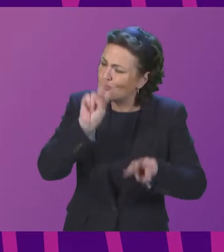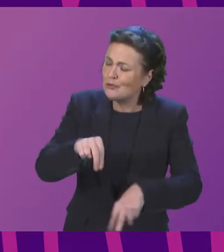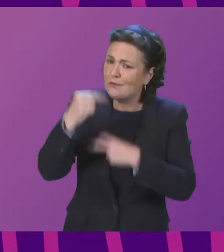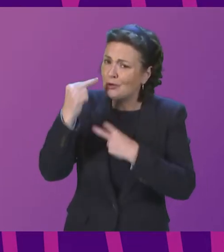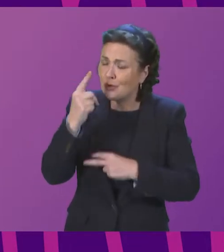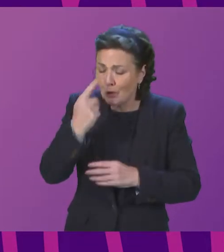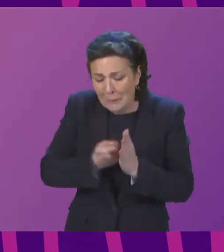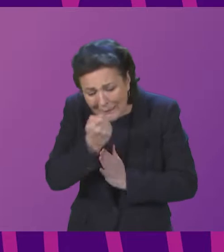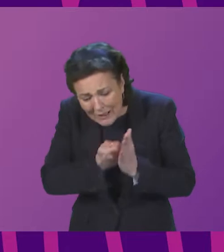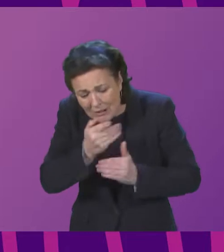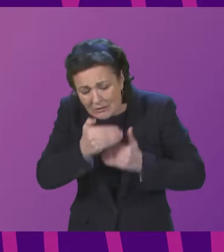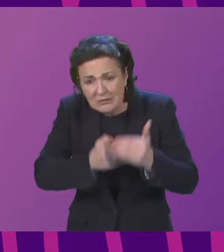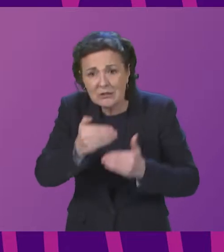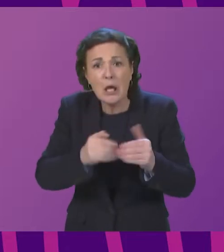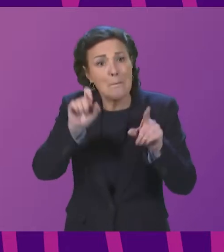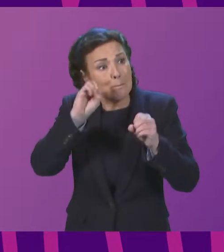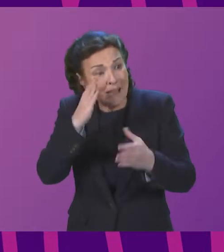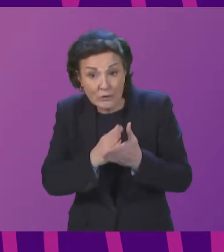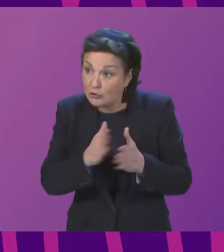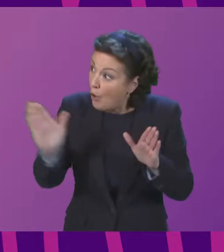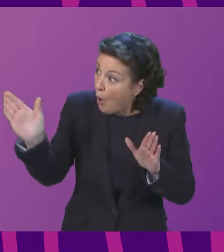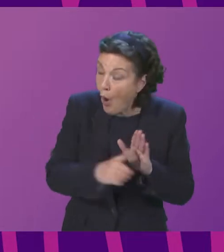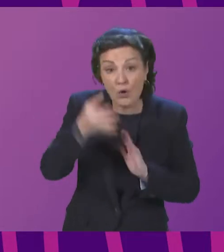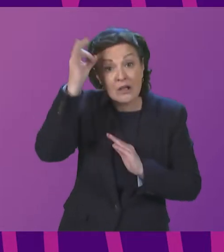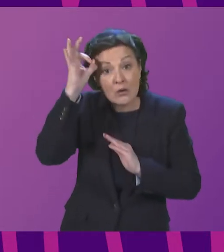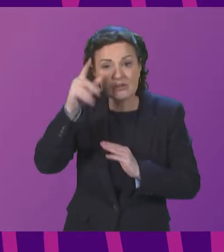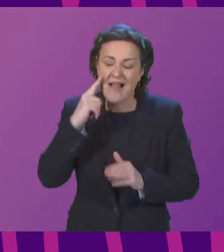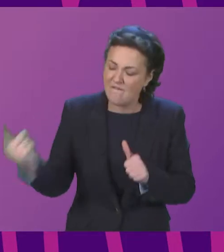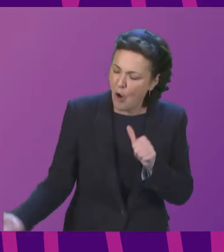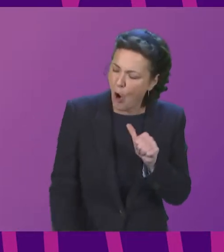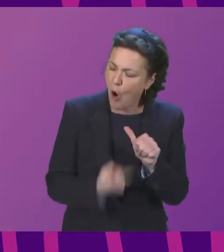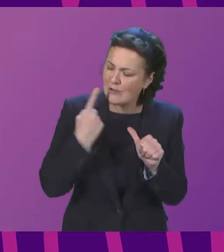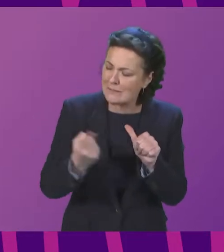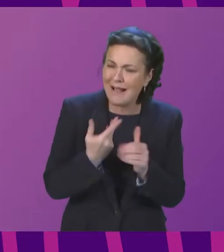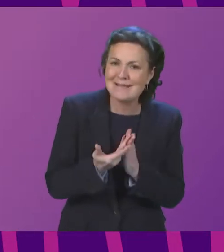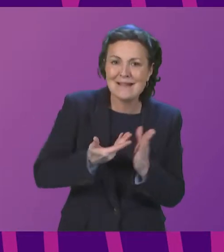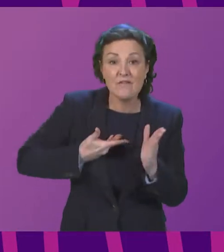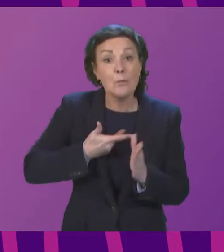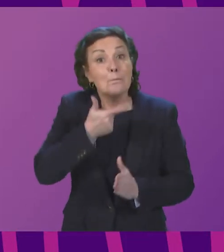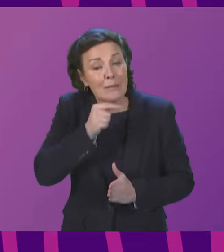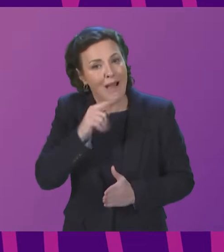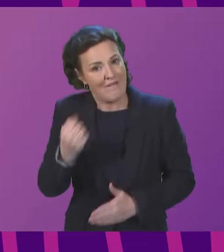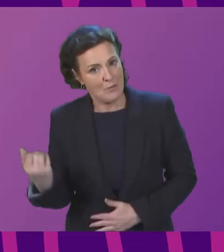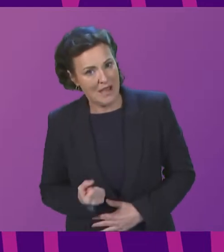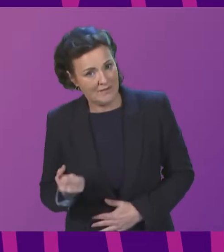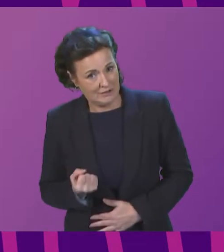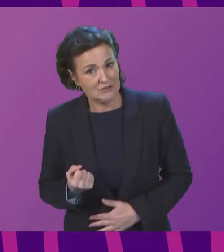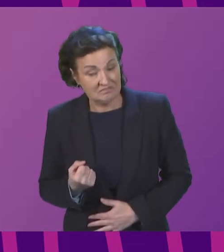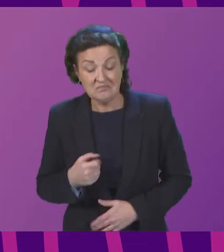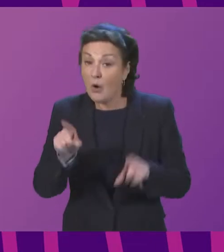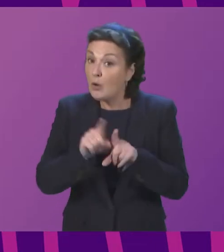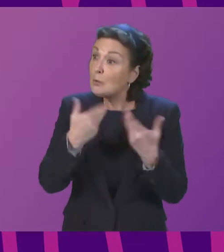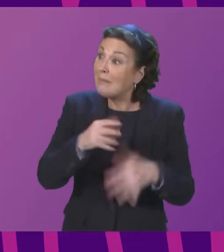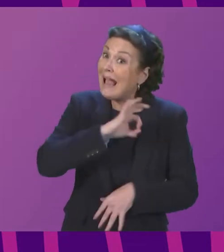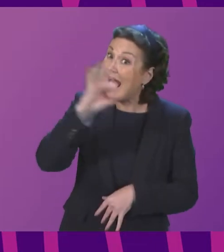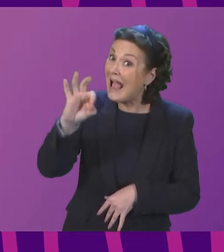and ensuring that all councils have an automatic entitlement for those on qualifying benefits. The committee also asked Social Security Scotland whether systems